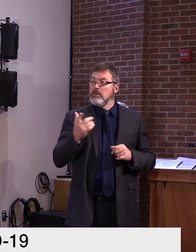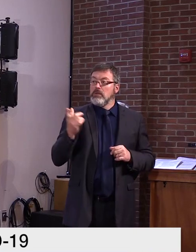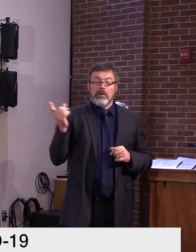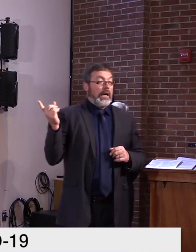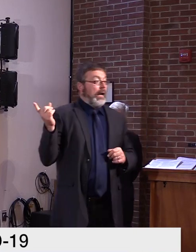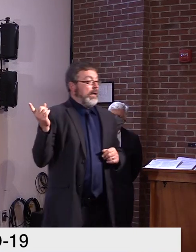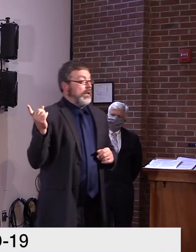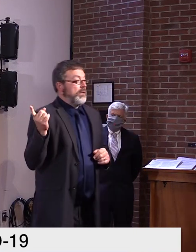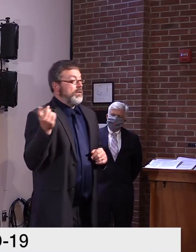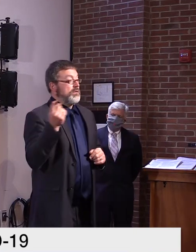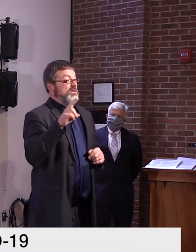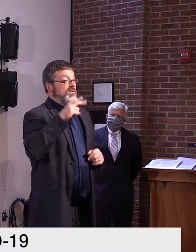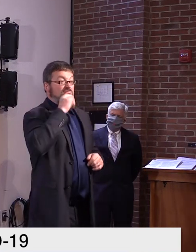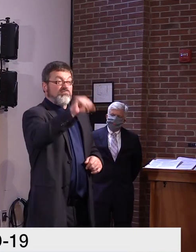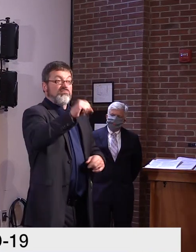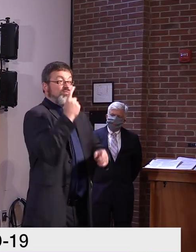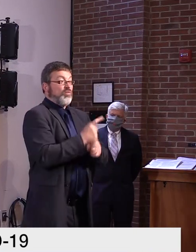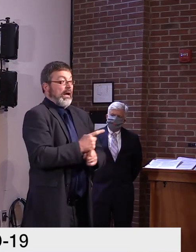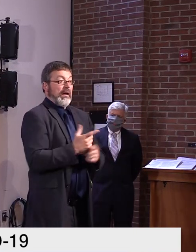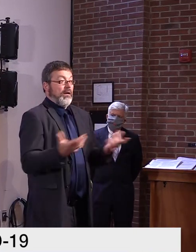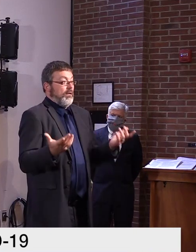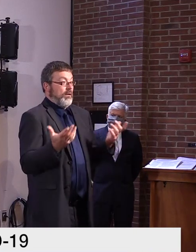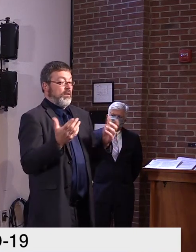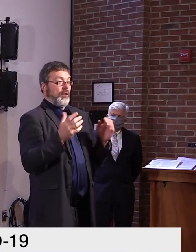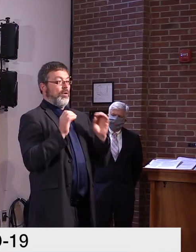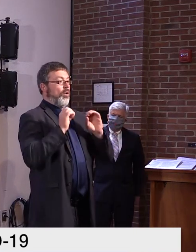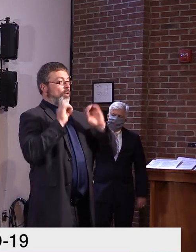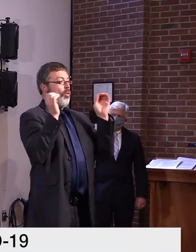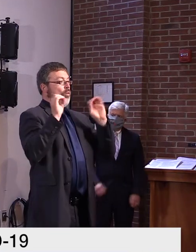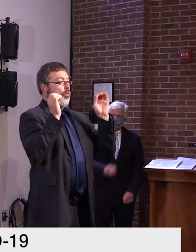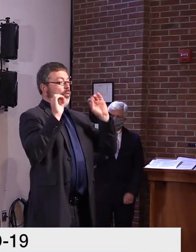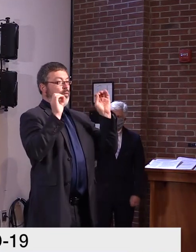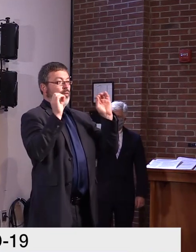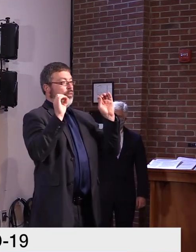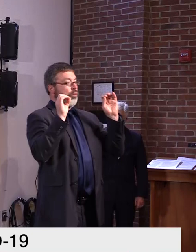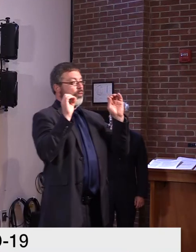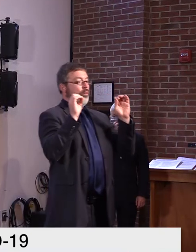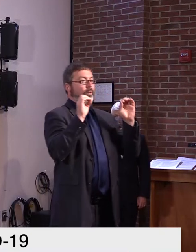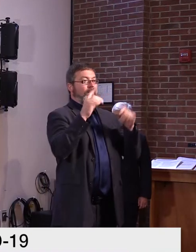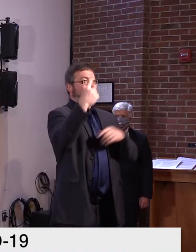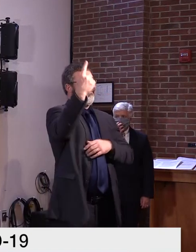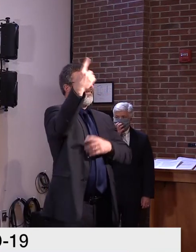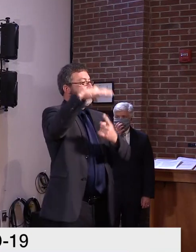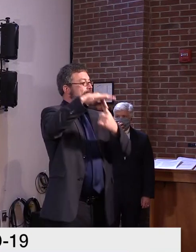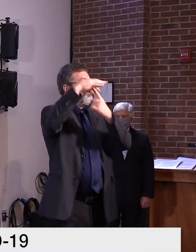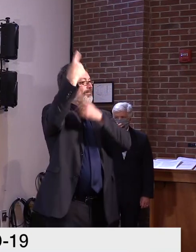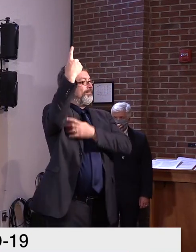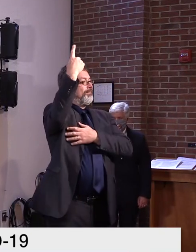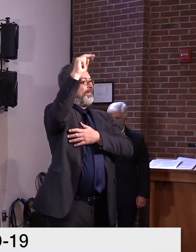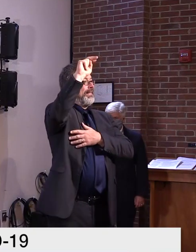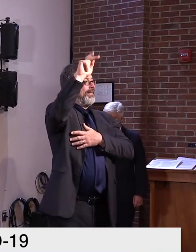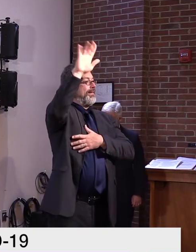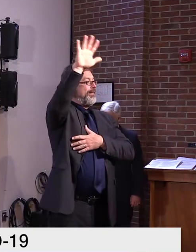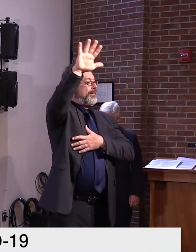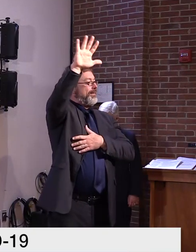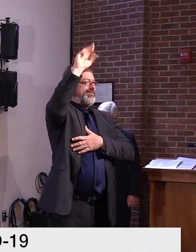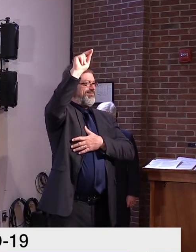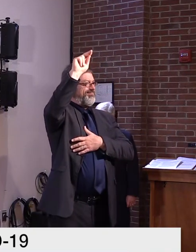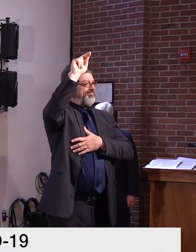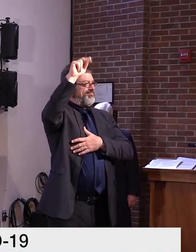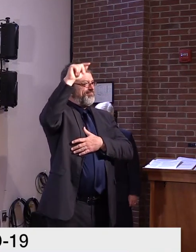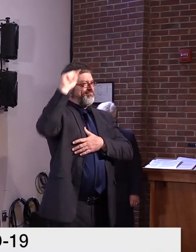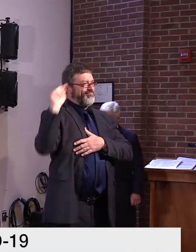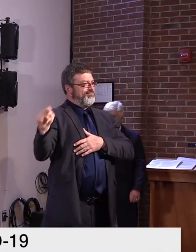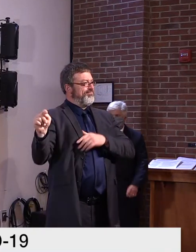this is not the only county where this has happened, where we thought maybe we were onto something, but then